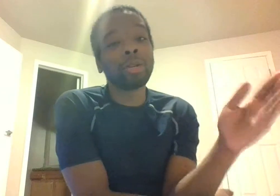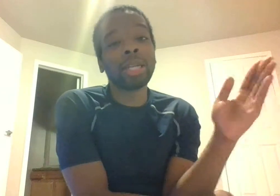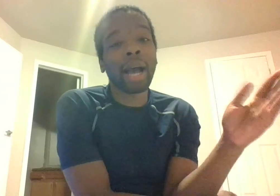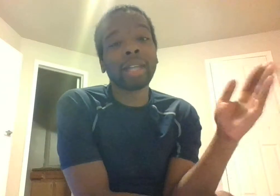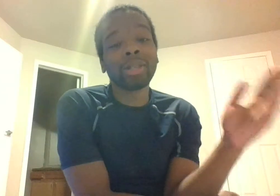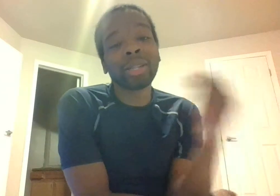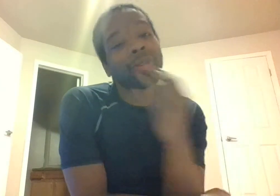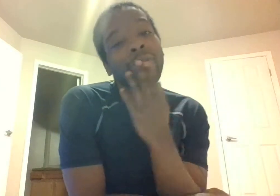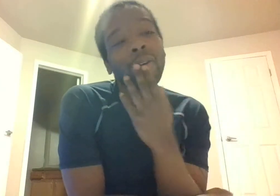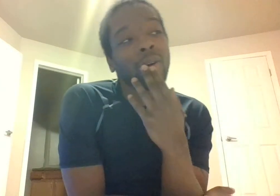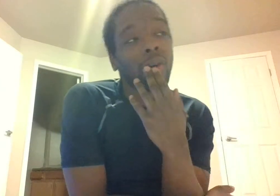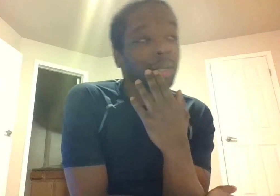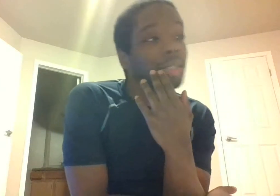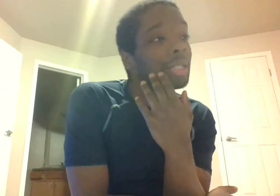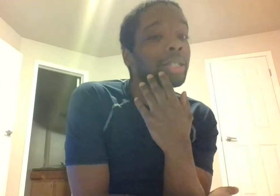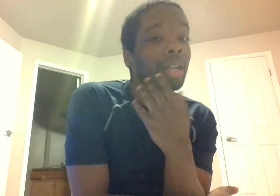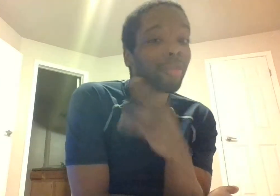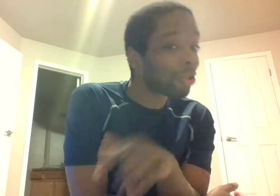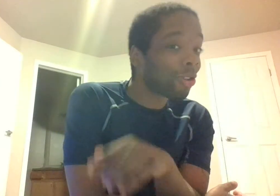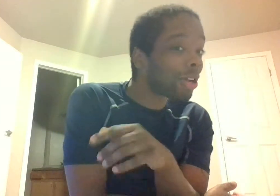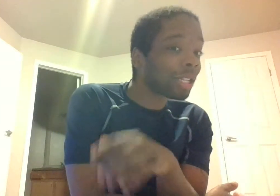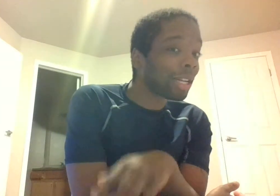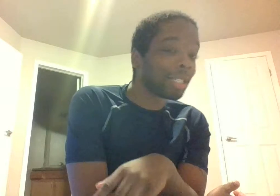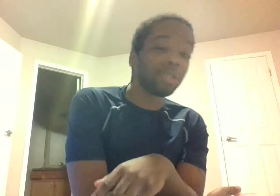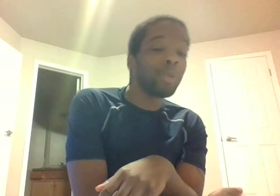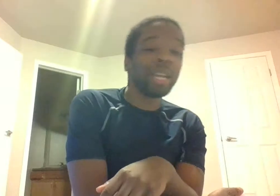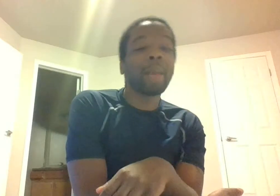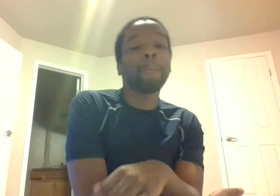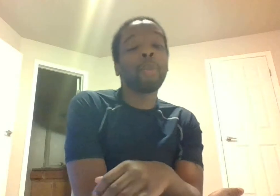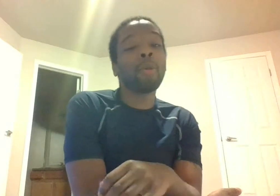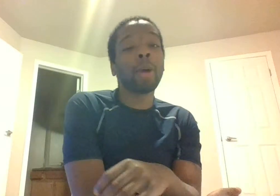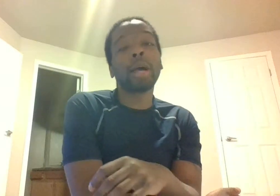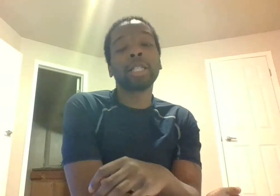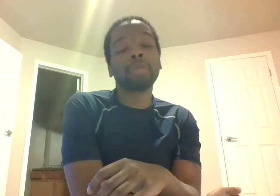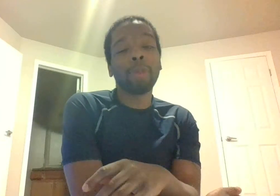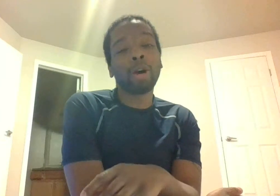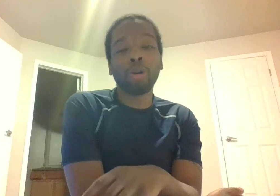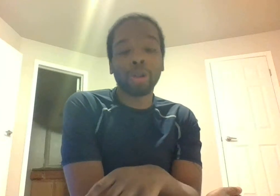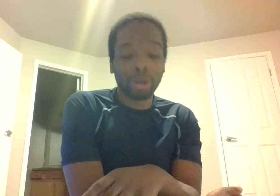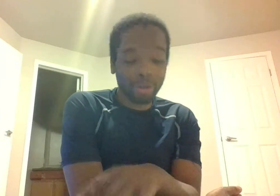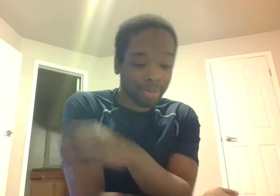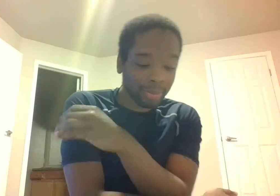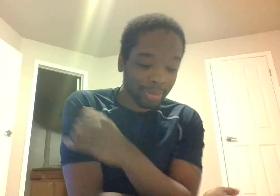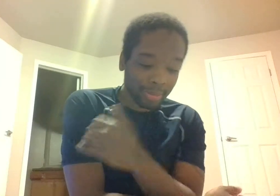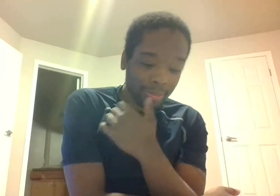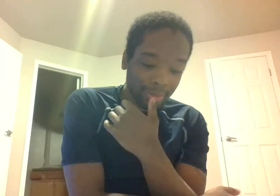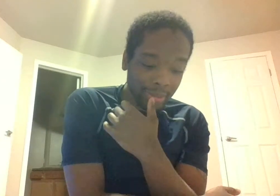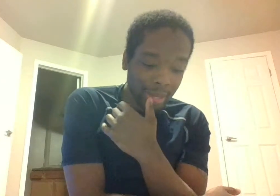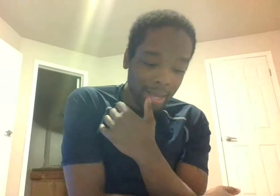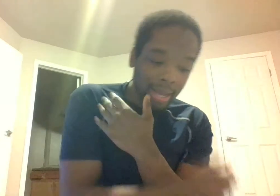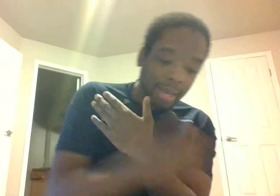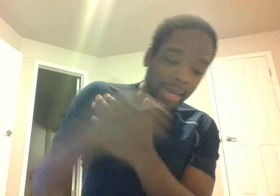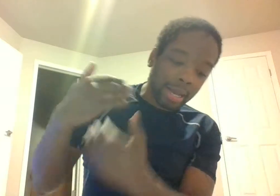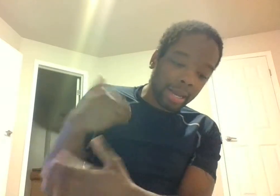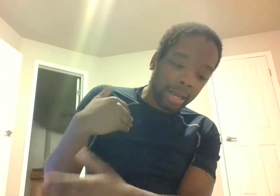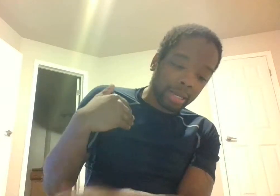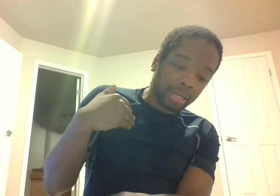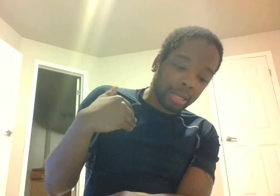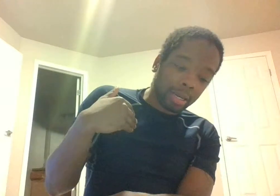you dehydrate stuff or season stuff congratulations you'll be eating poop smell odor then there's the